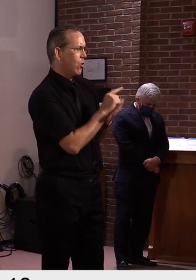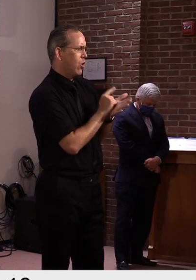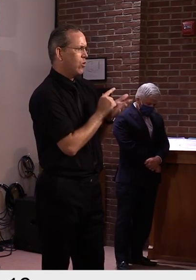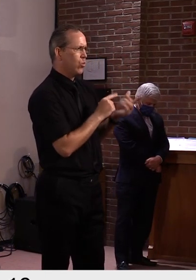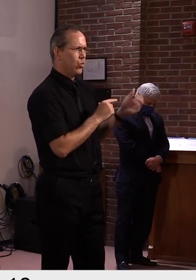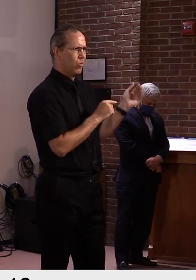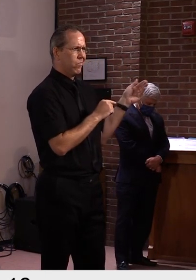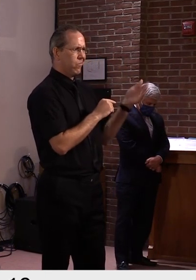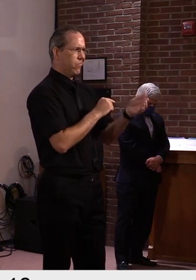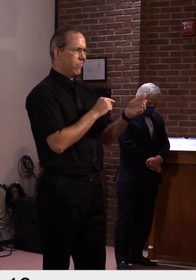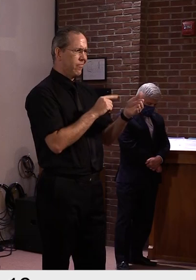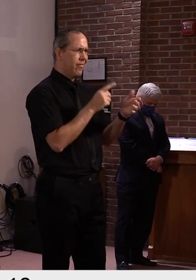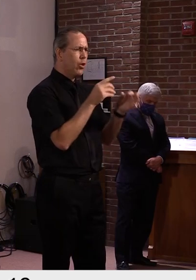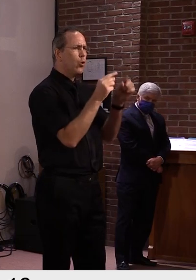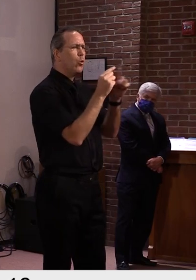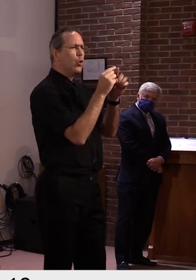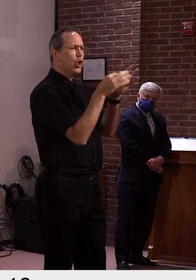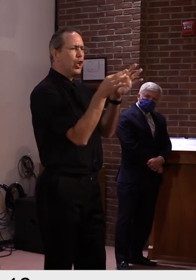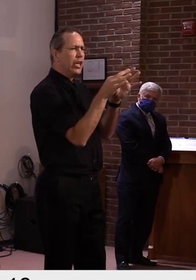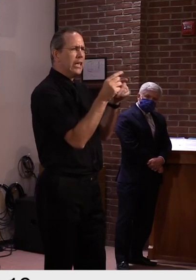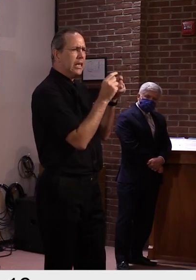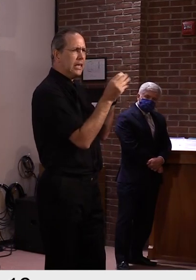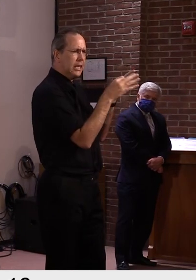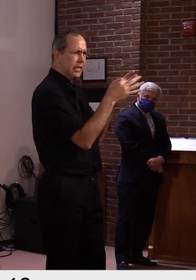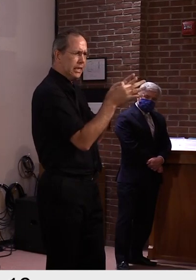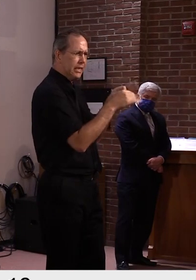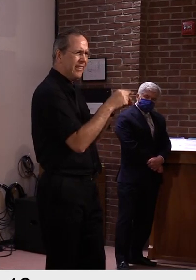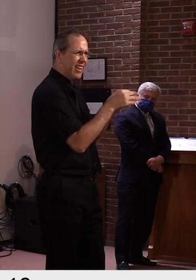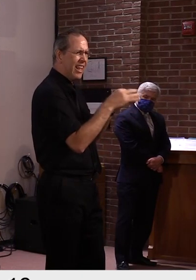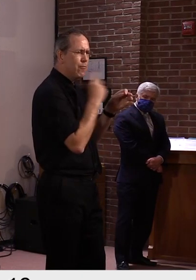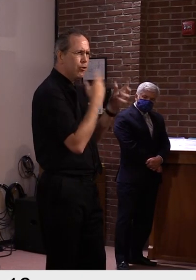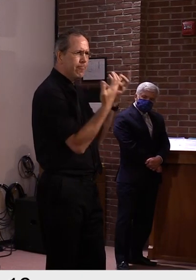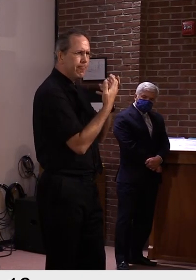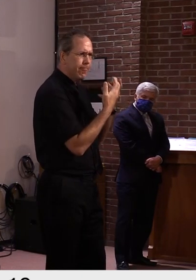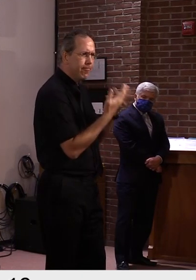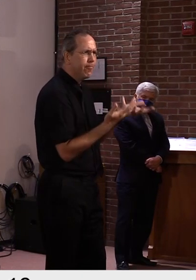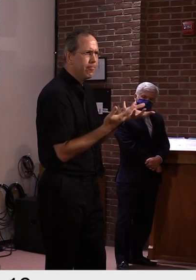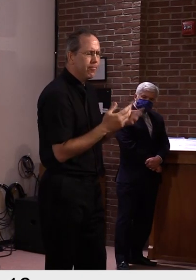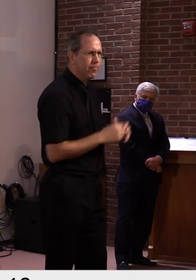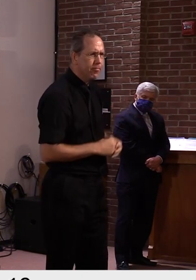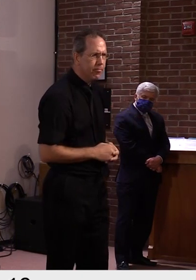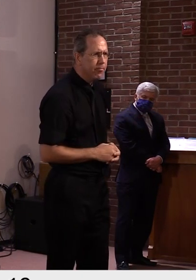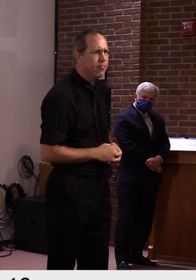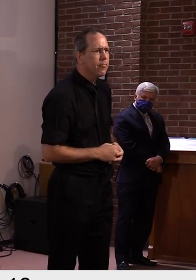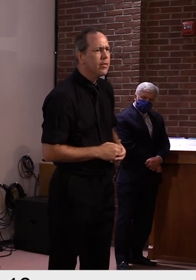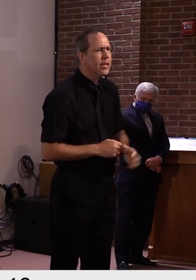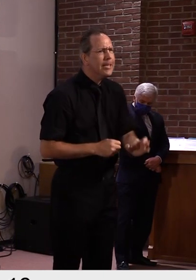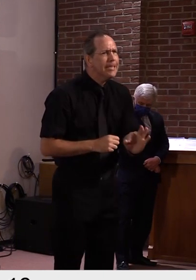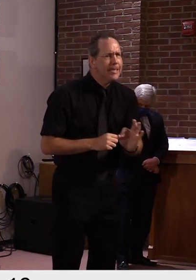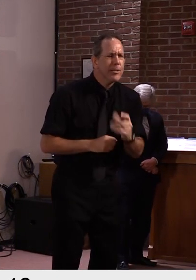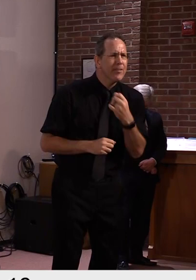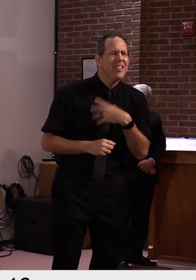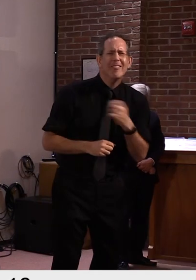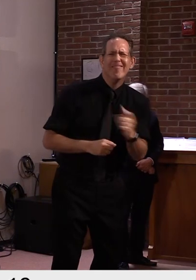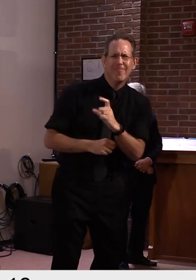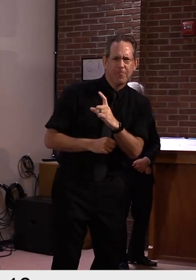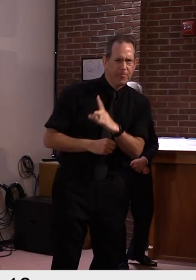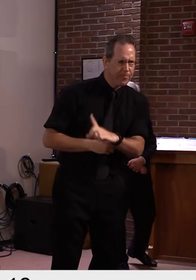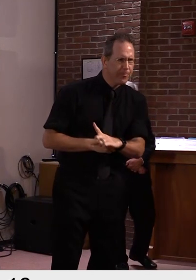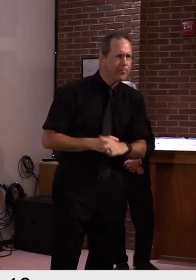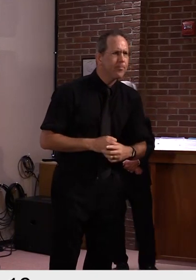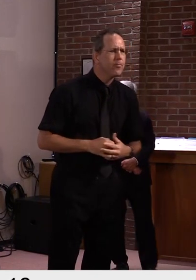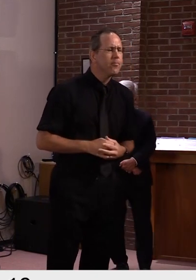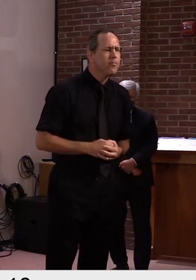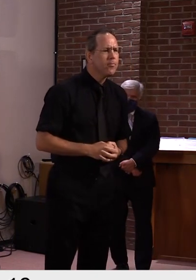That'd be great. I'd appreciate that. Okay. I'd also like you to, could, could you weigh in a little bit on the qualifications